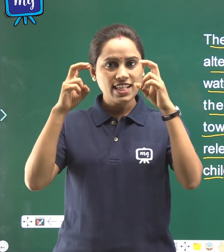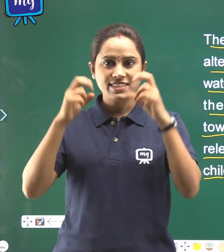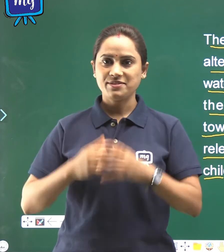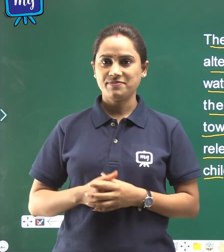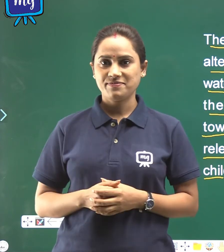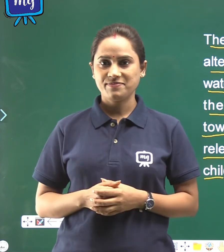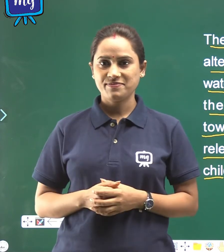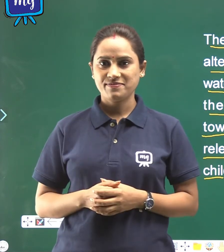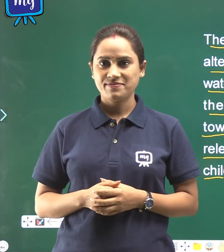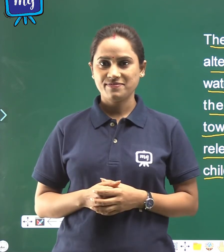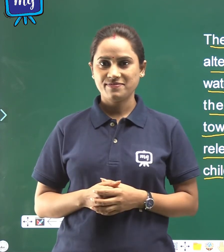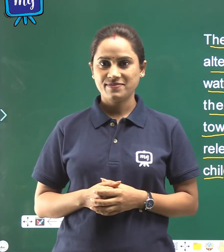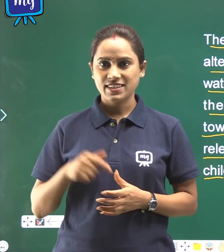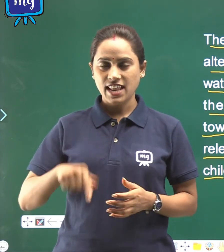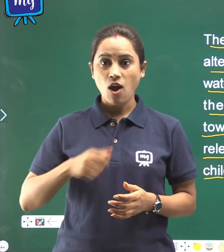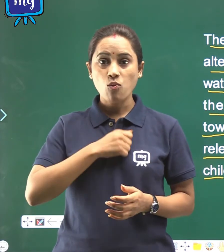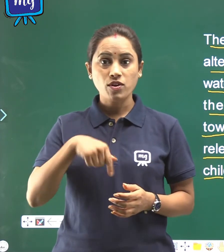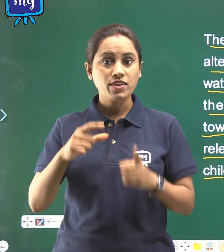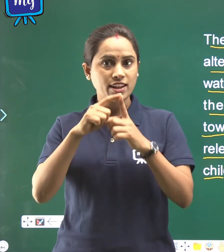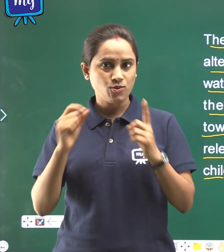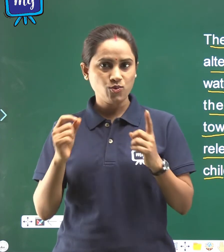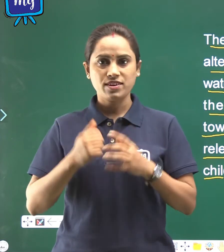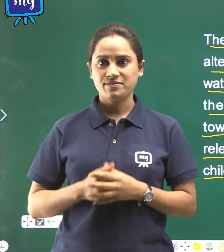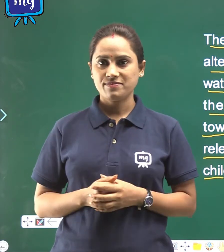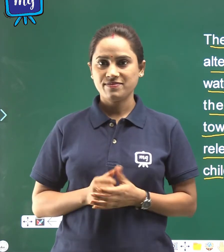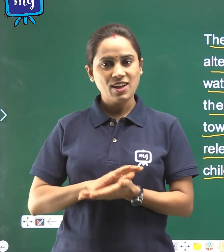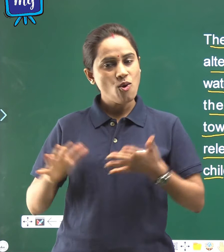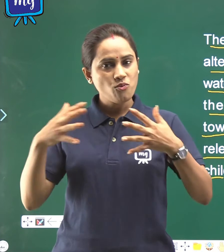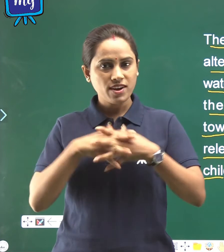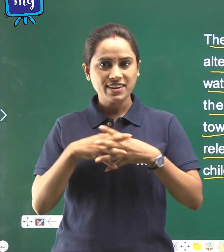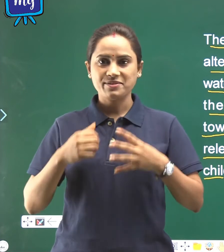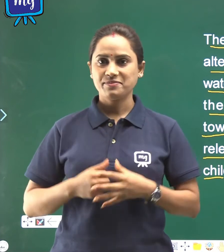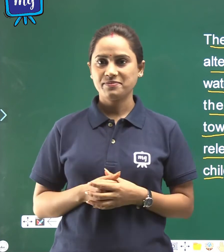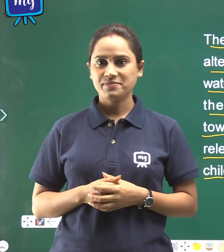lesson. Now, we will do homework.